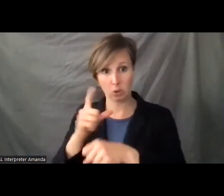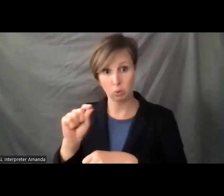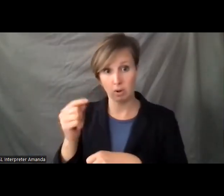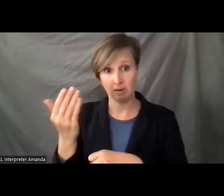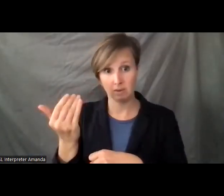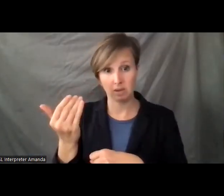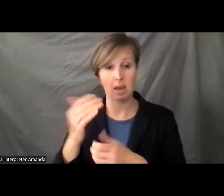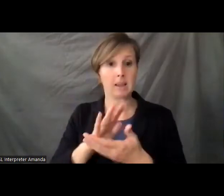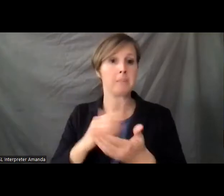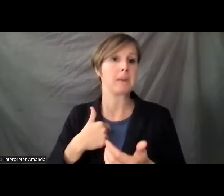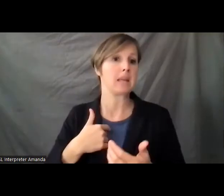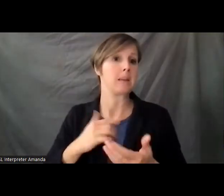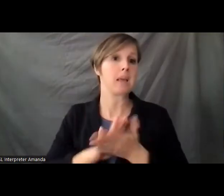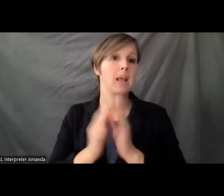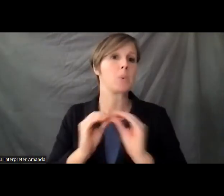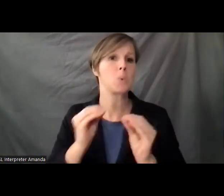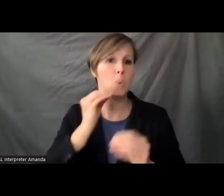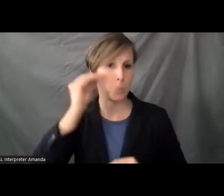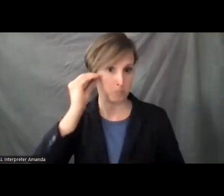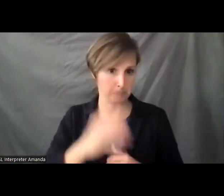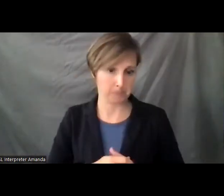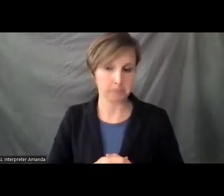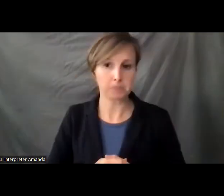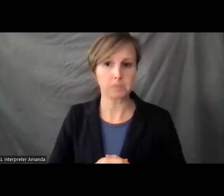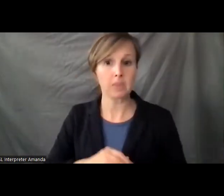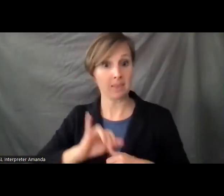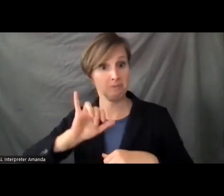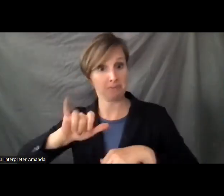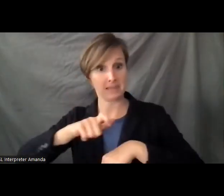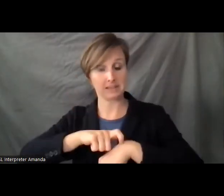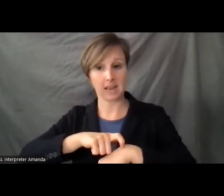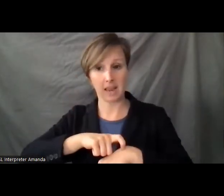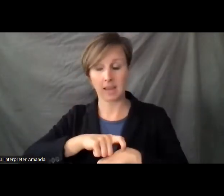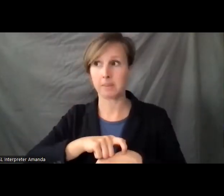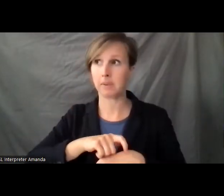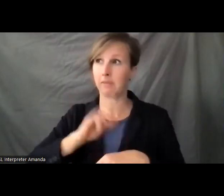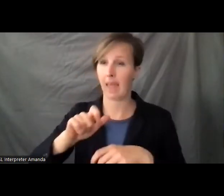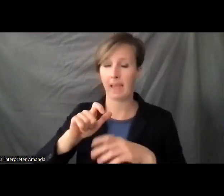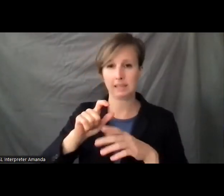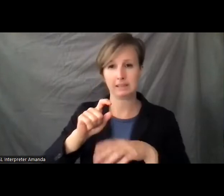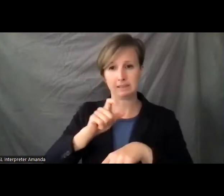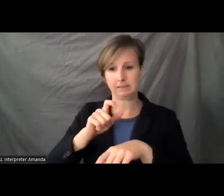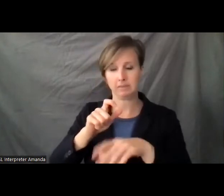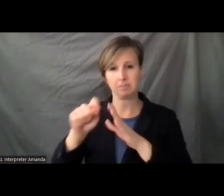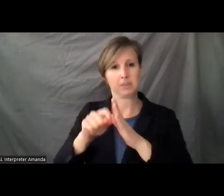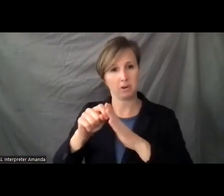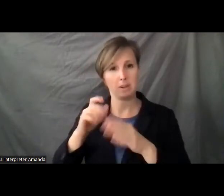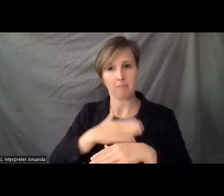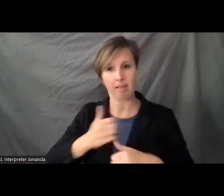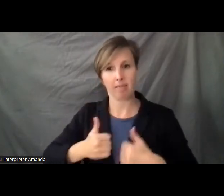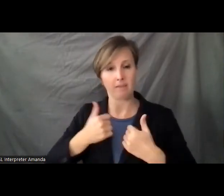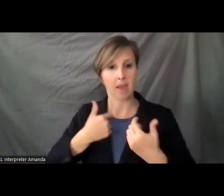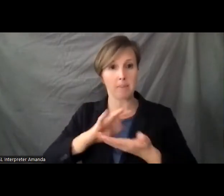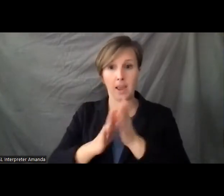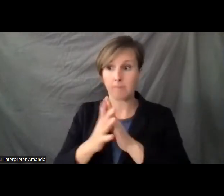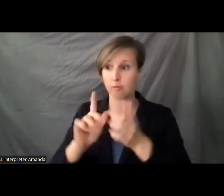years of homelessness. And during that time period of my life, I befriended a lot of homeless people,